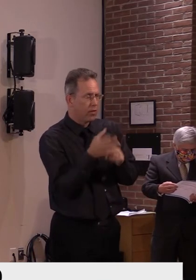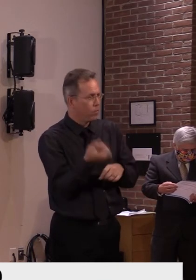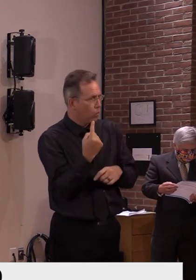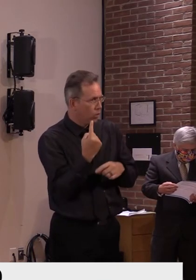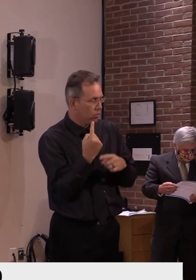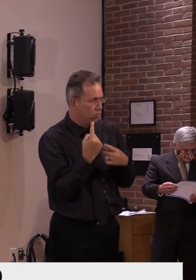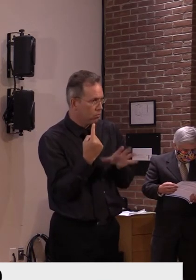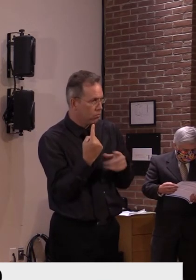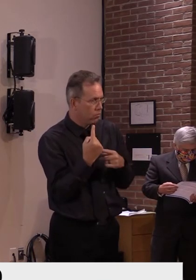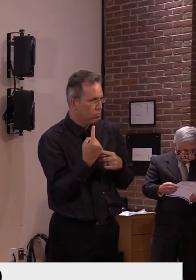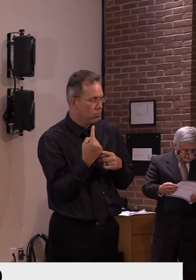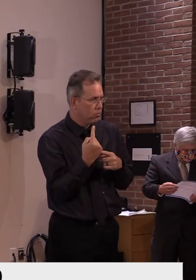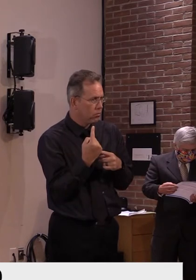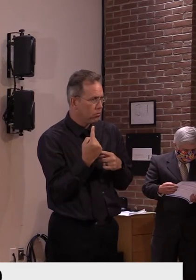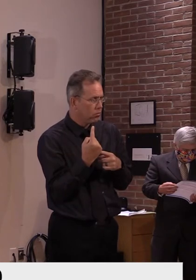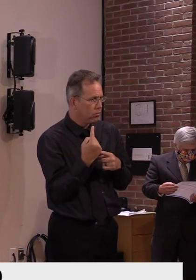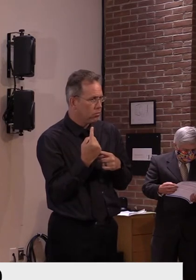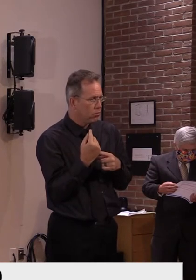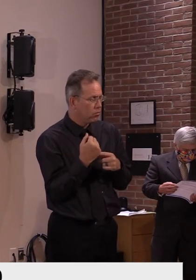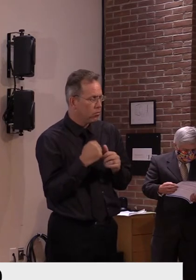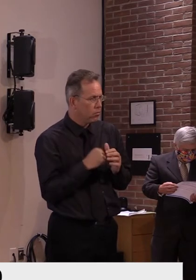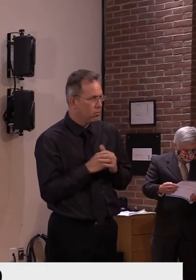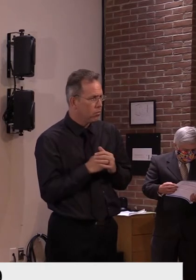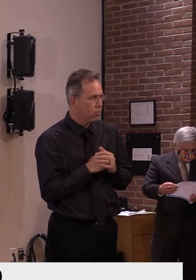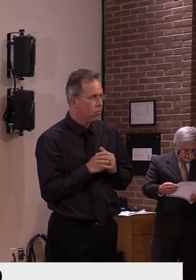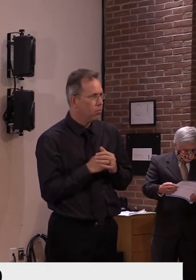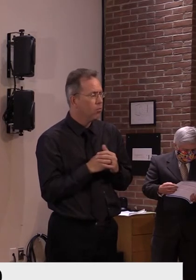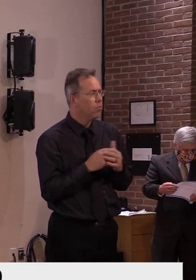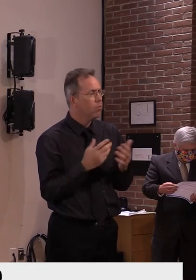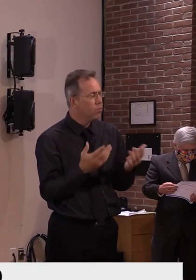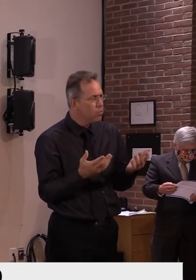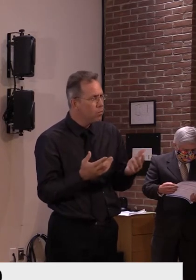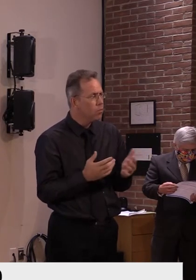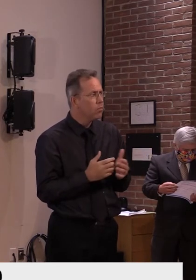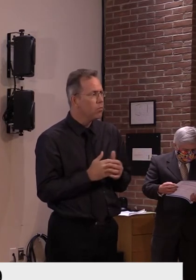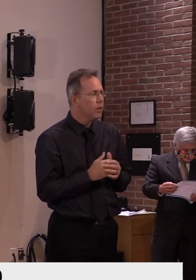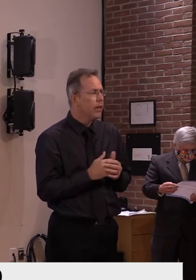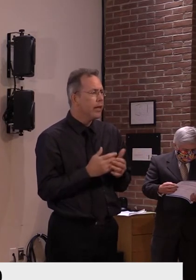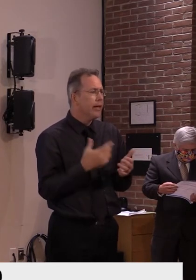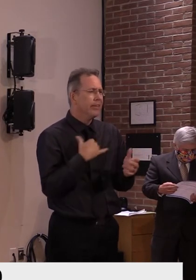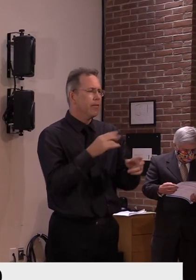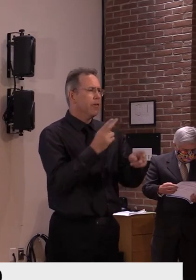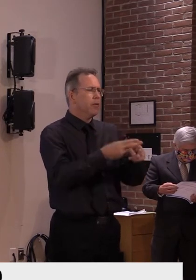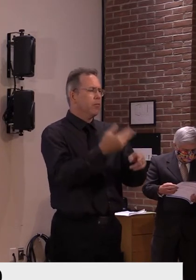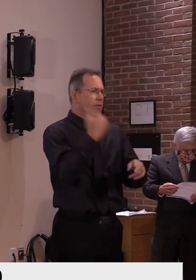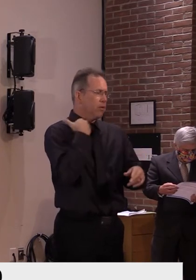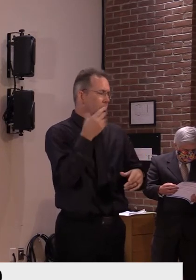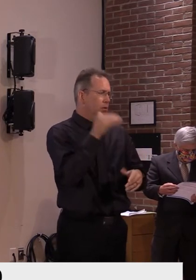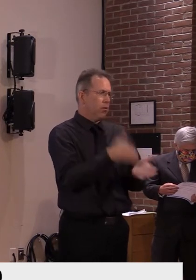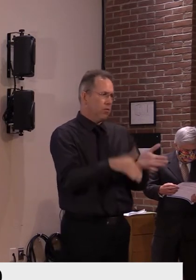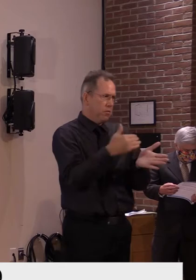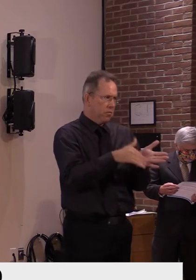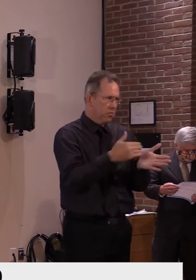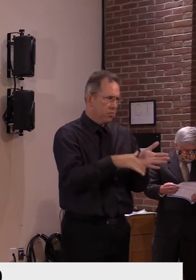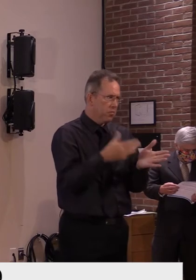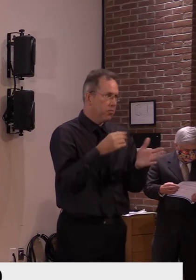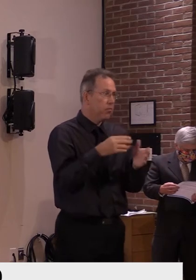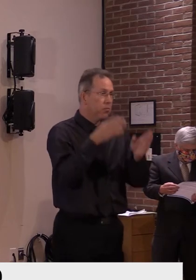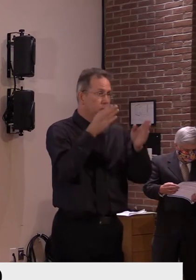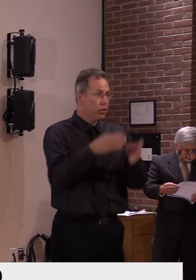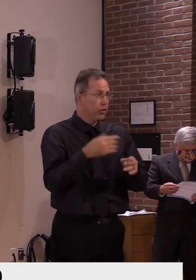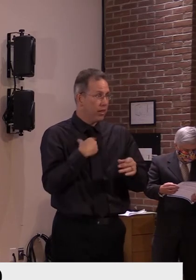as I've said here many times, the number of contacts per case, um,